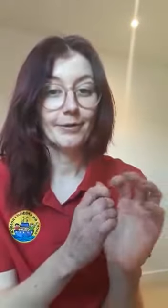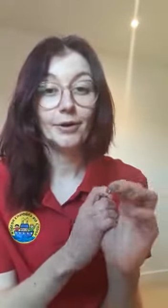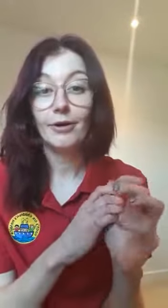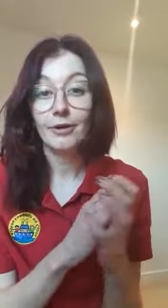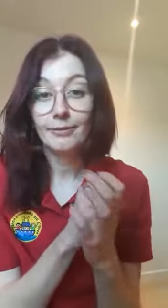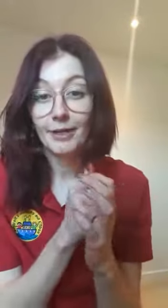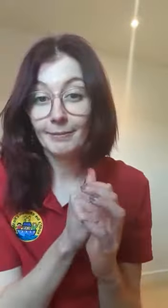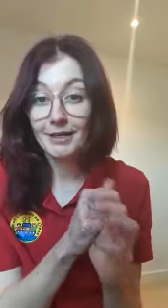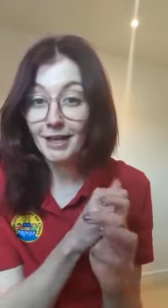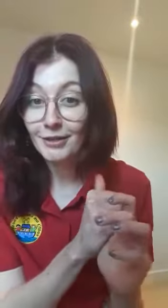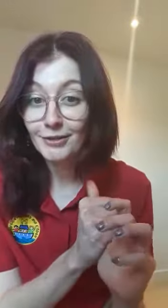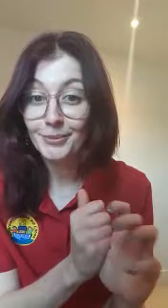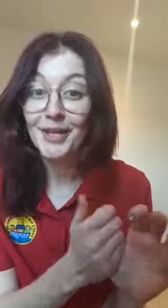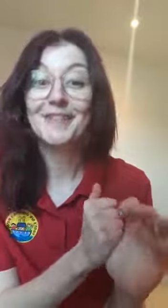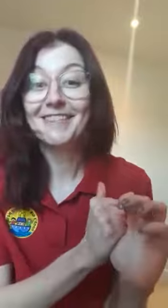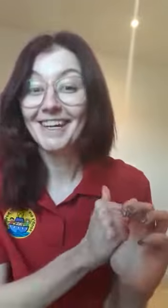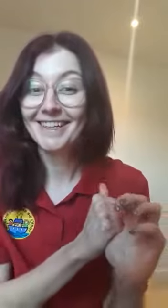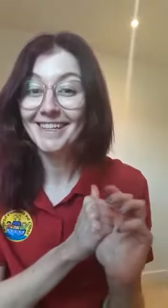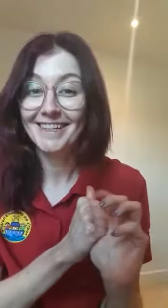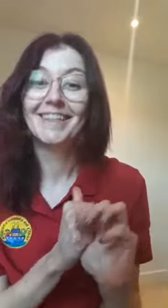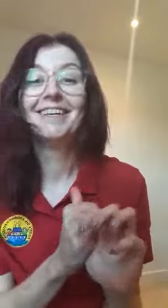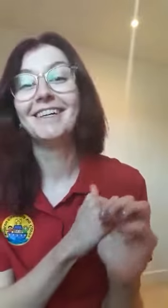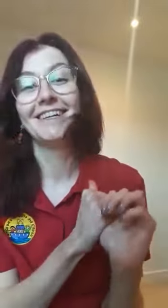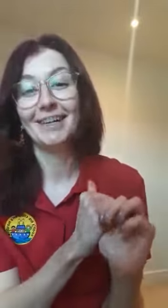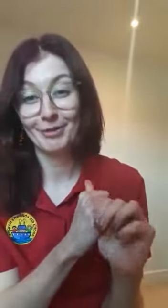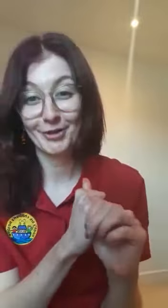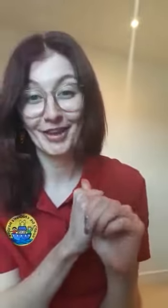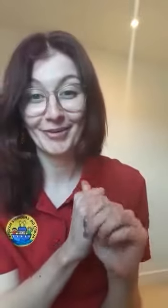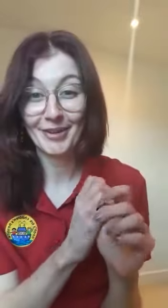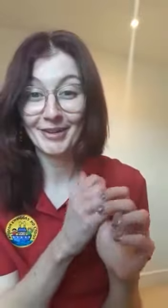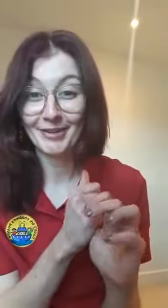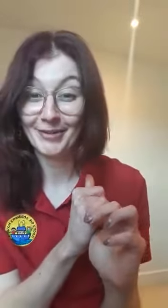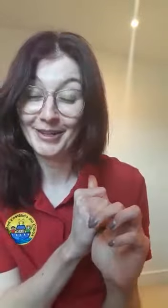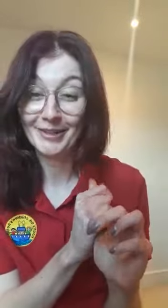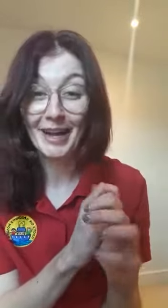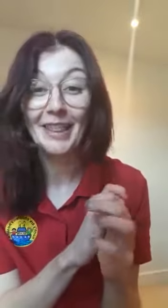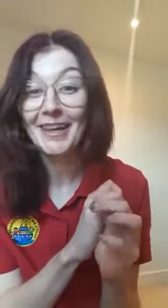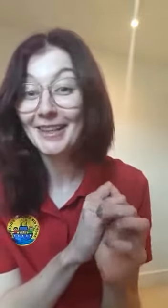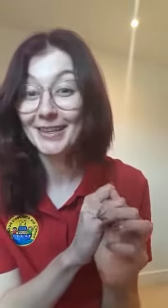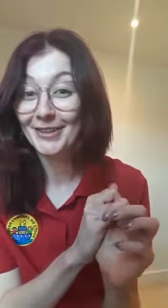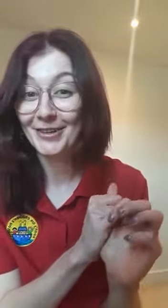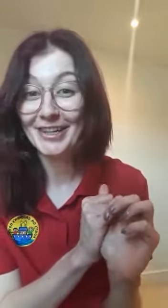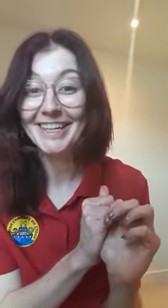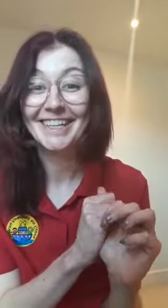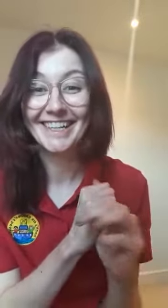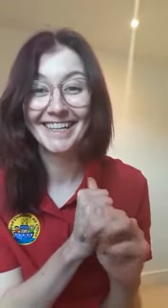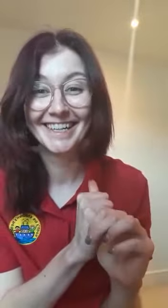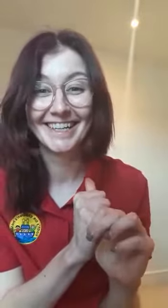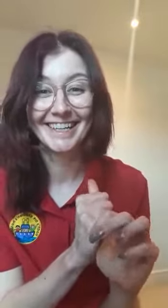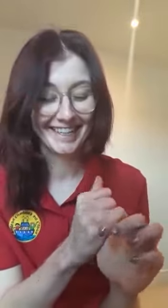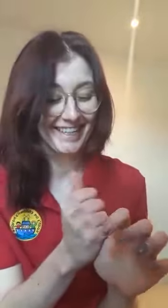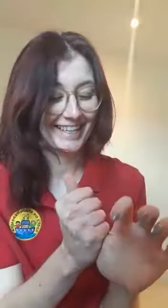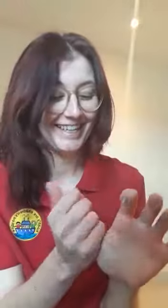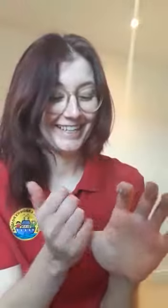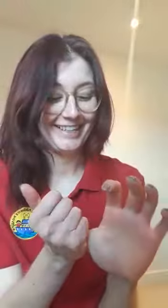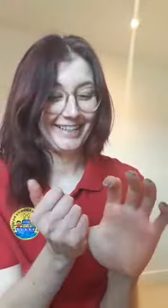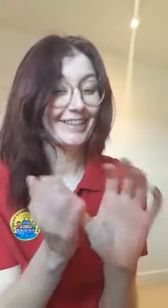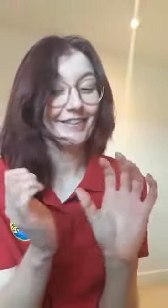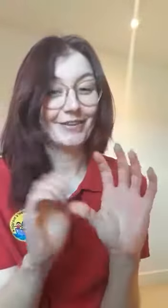Or you can massage somebody else's hand. I'm sure they would, well, I think they'd enjoy it. So